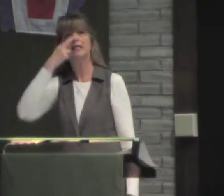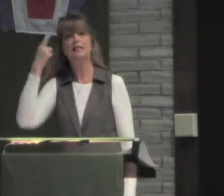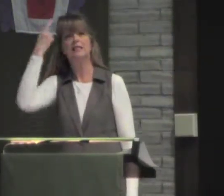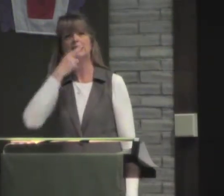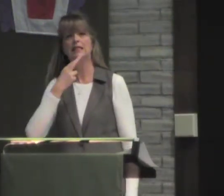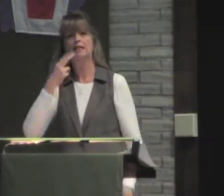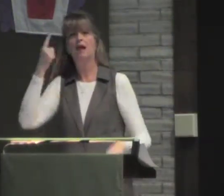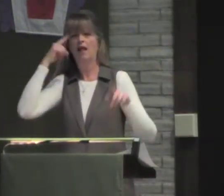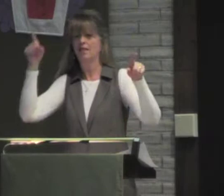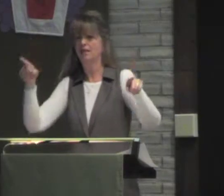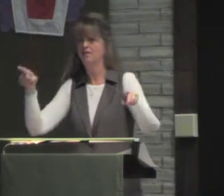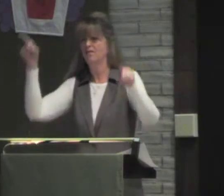Everything happens for a reason.